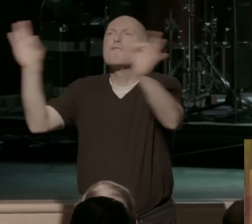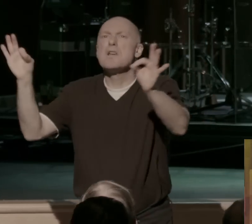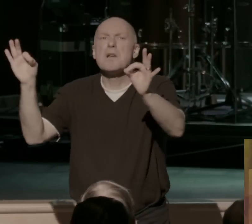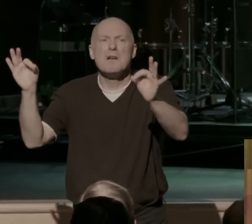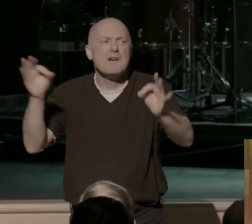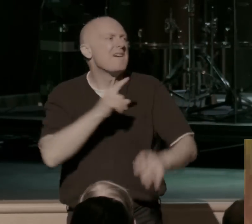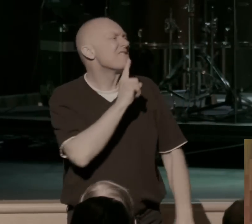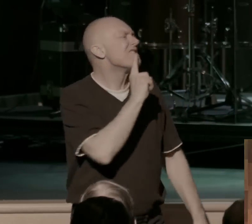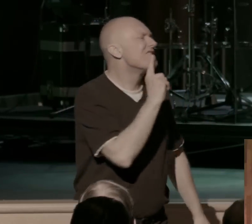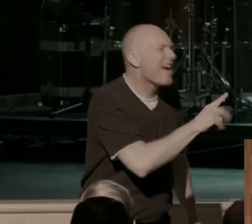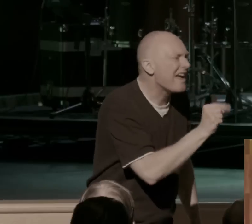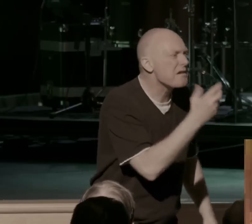grab a hold of grace?